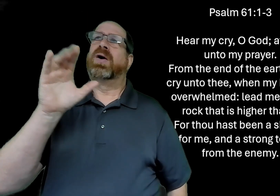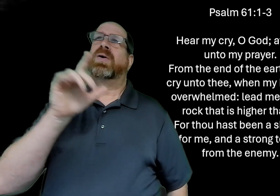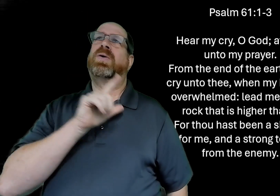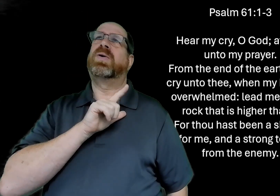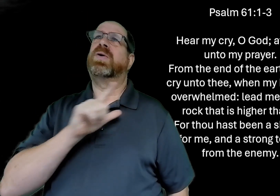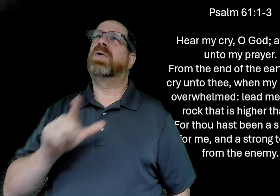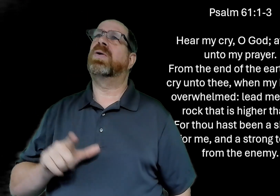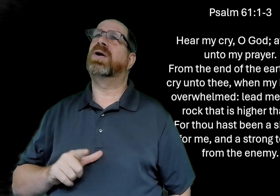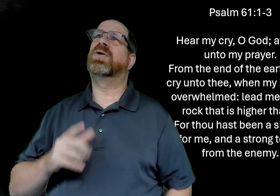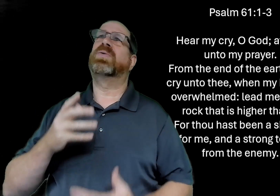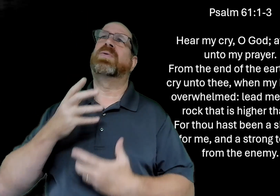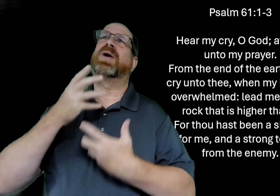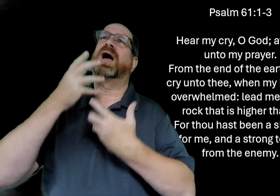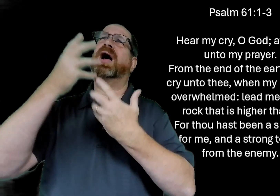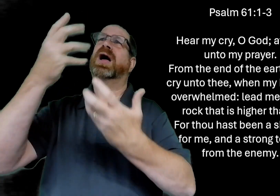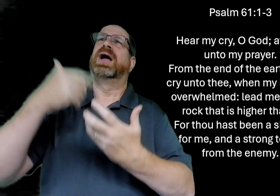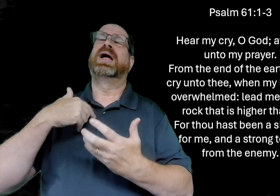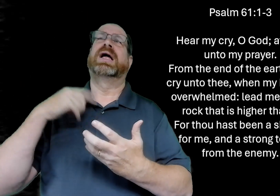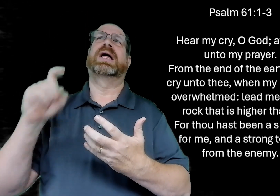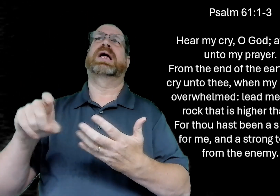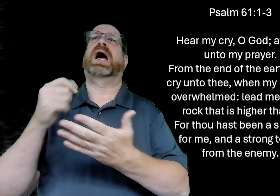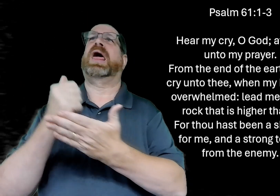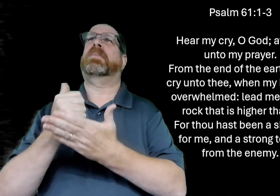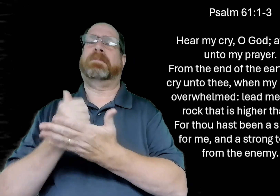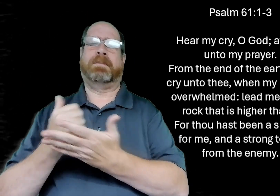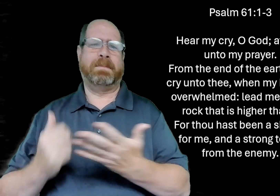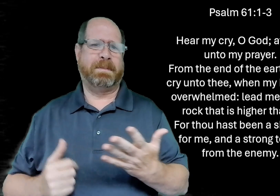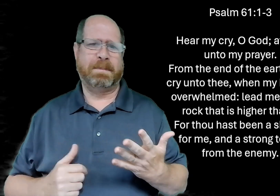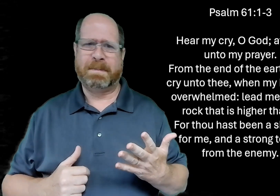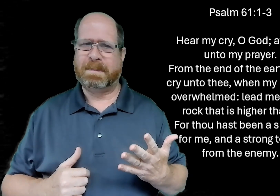and we say lord we cry out to you for help